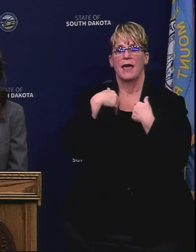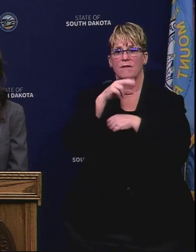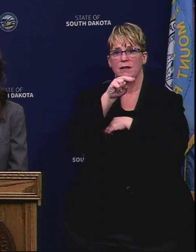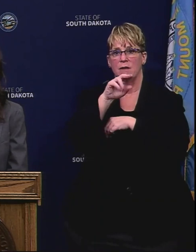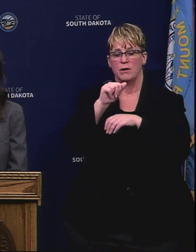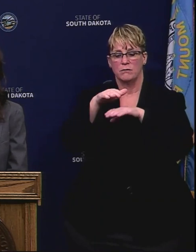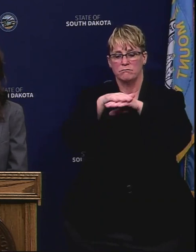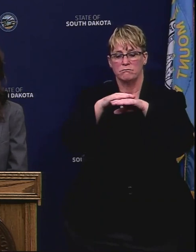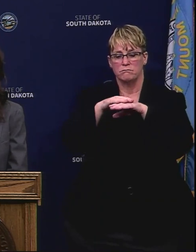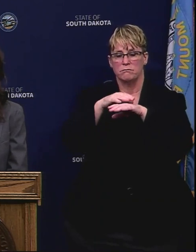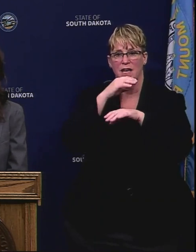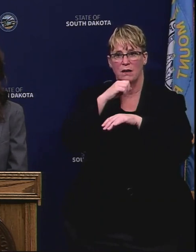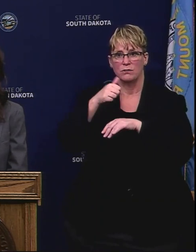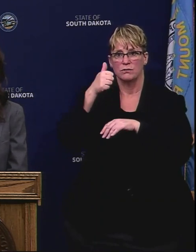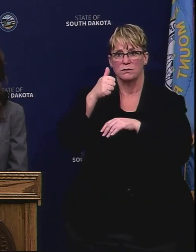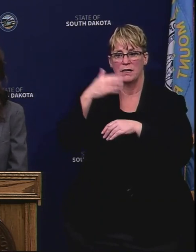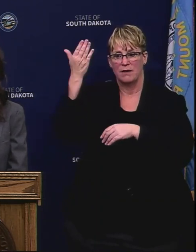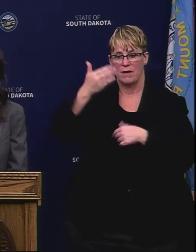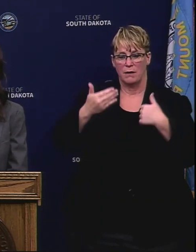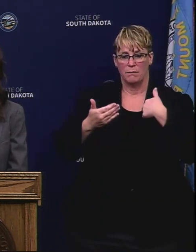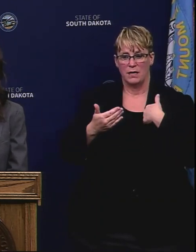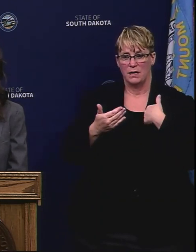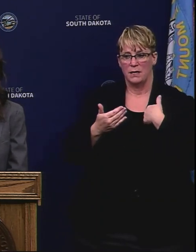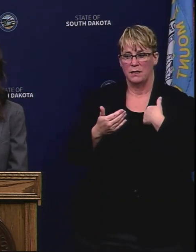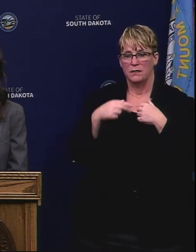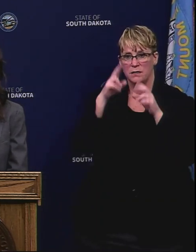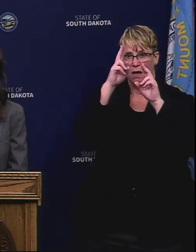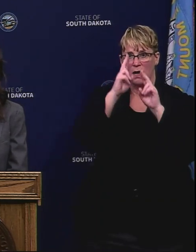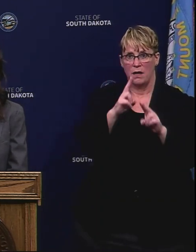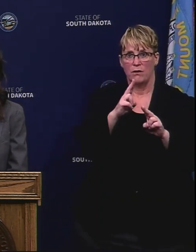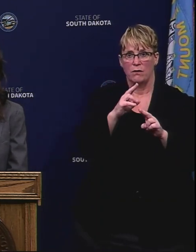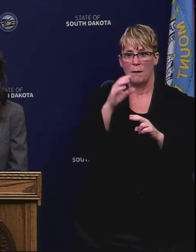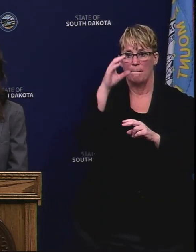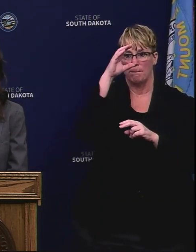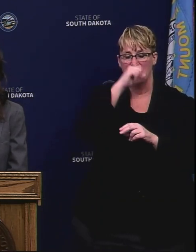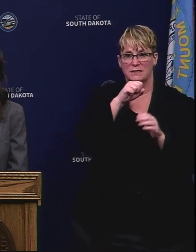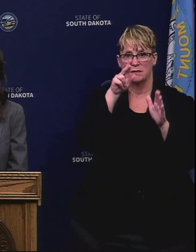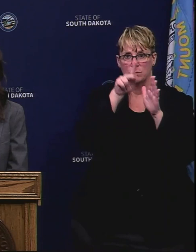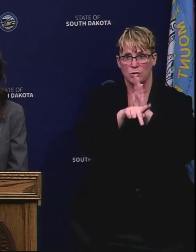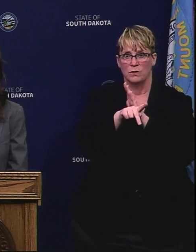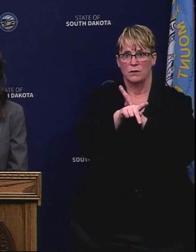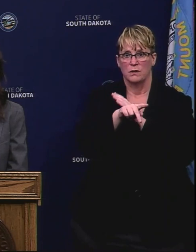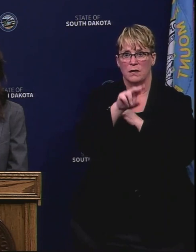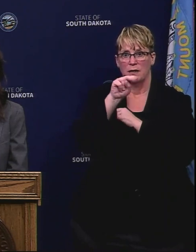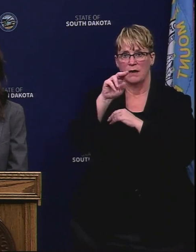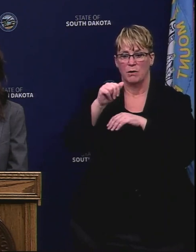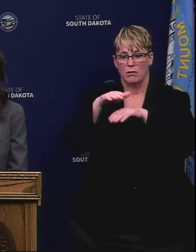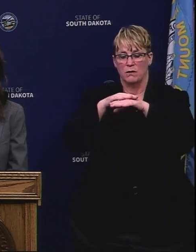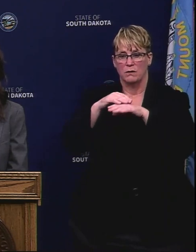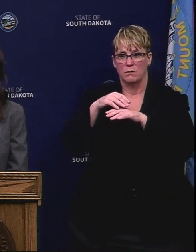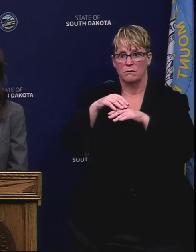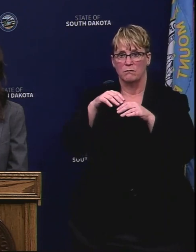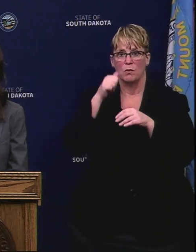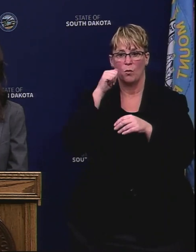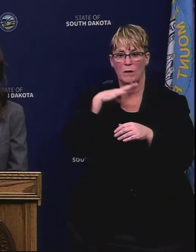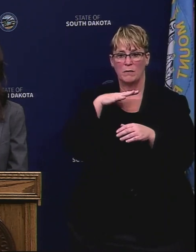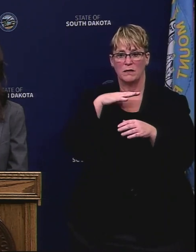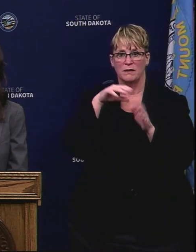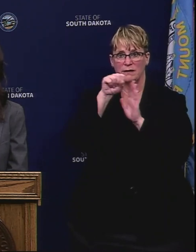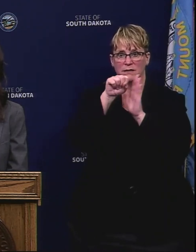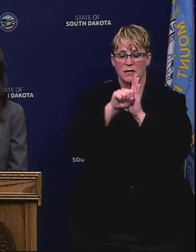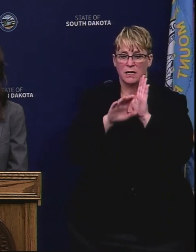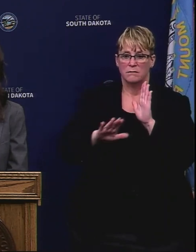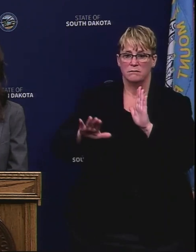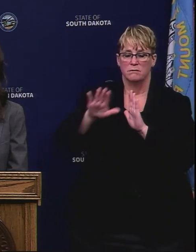ride with them on a memorial ride honoring missing and murdered indigenous women across the state. It was impactful